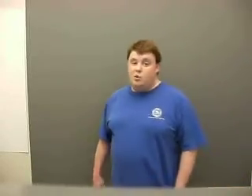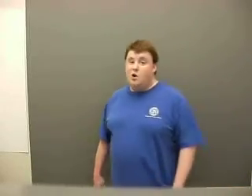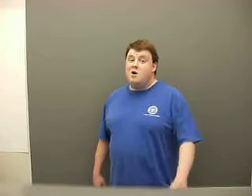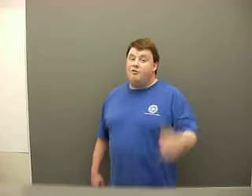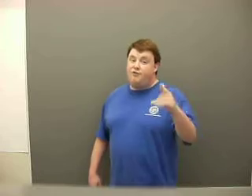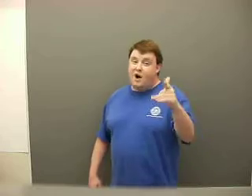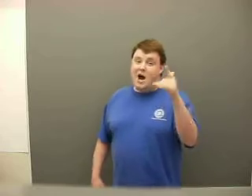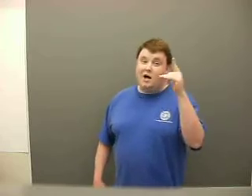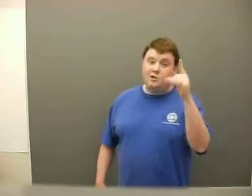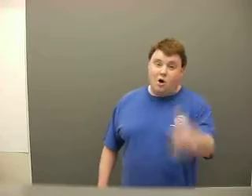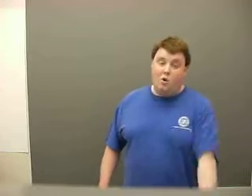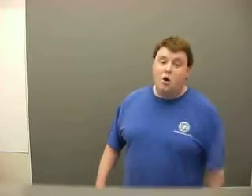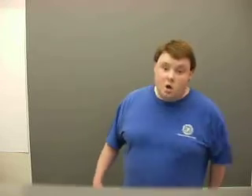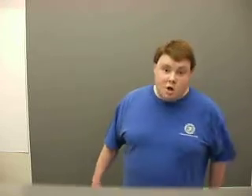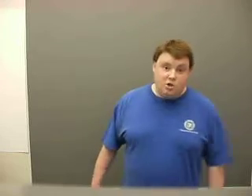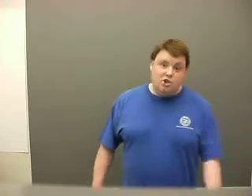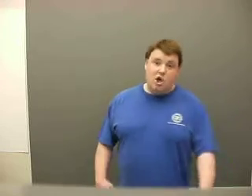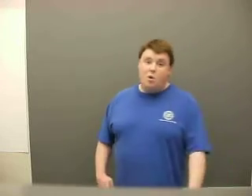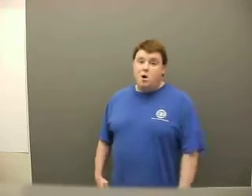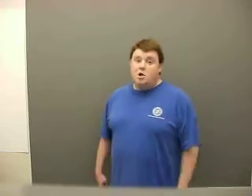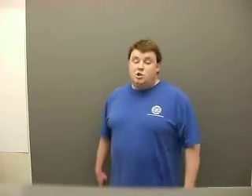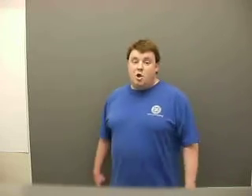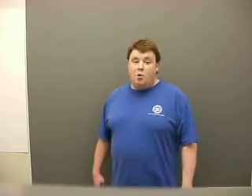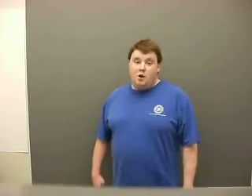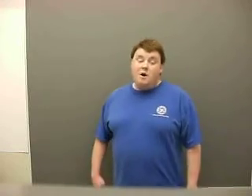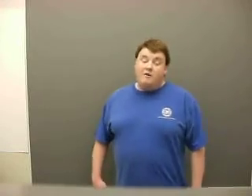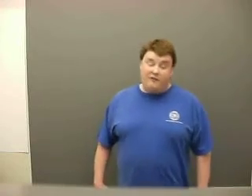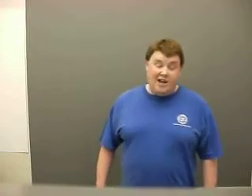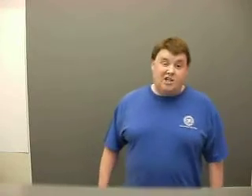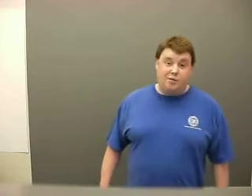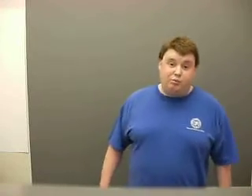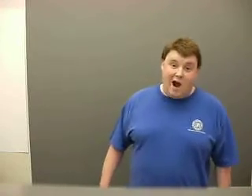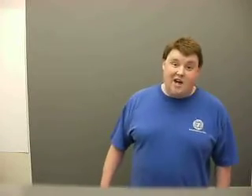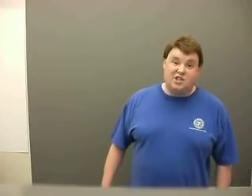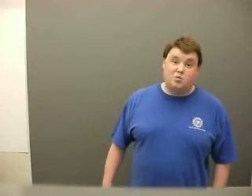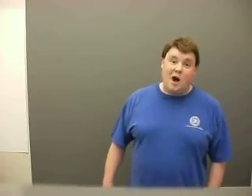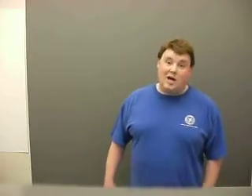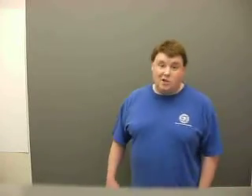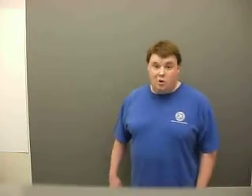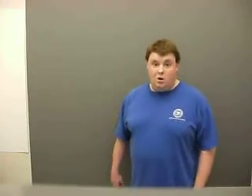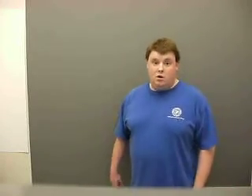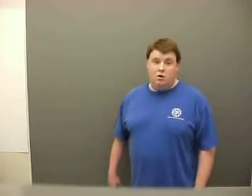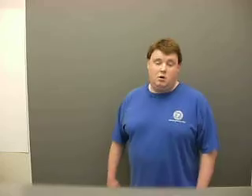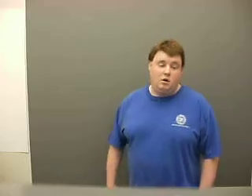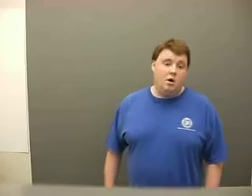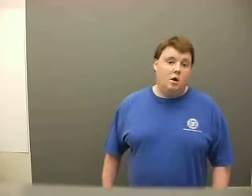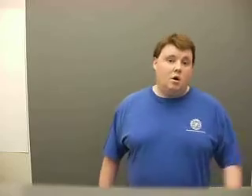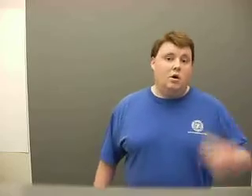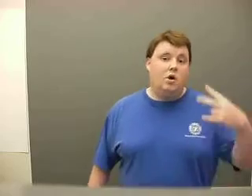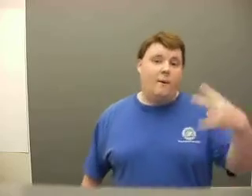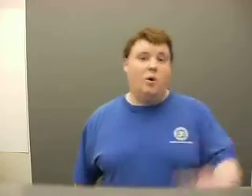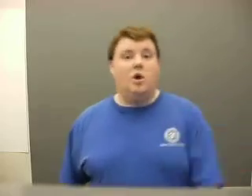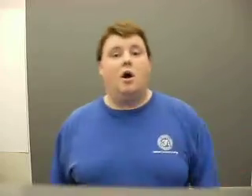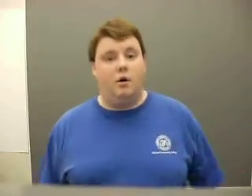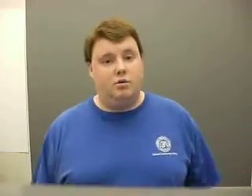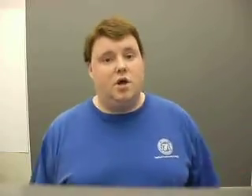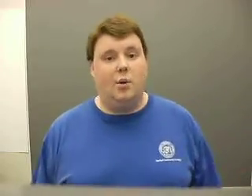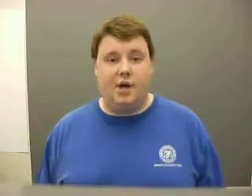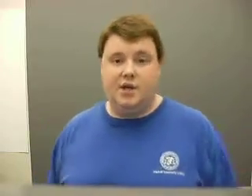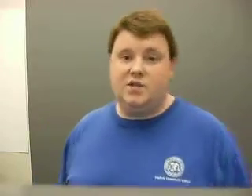follow. So don't fight your pride and swallow. Come on Naro. You know what it is.